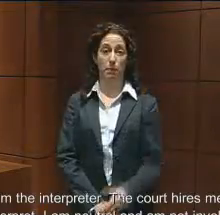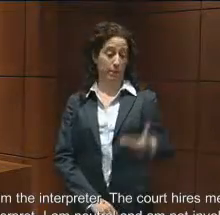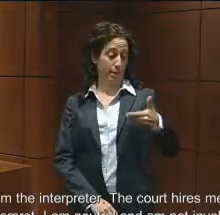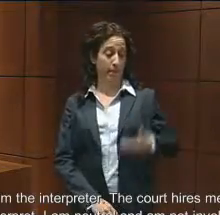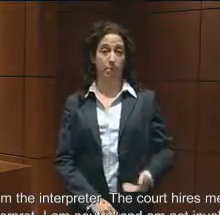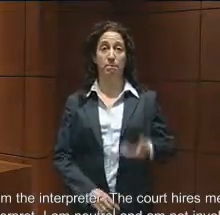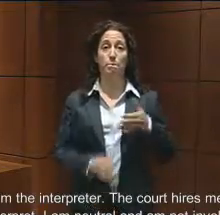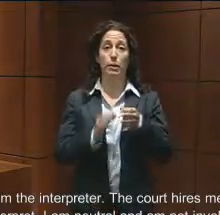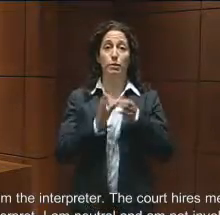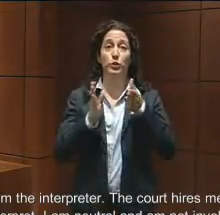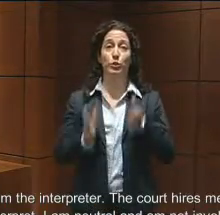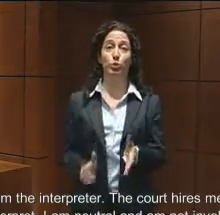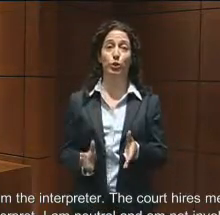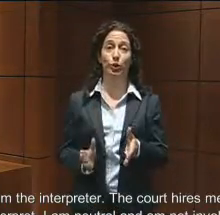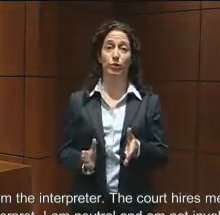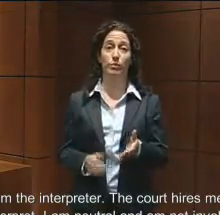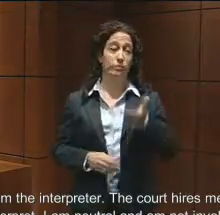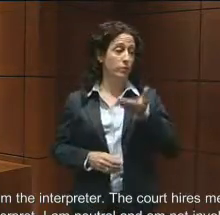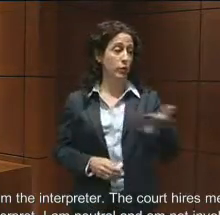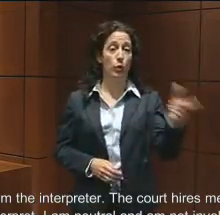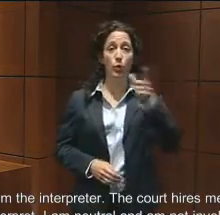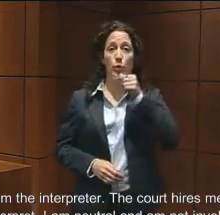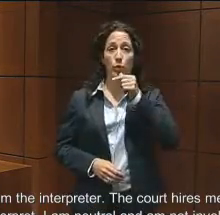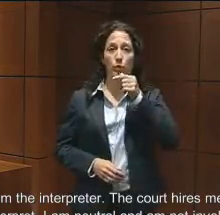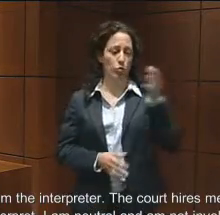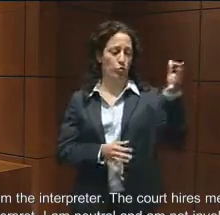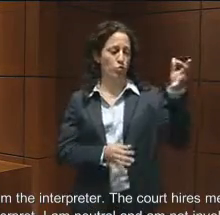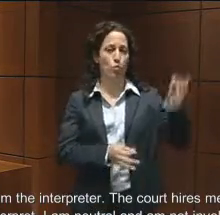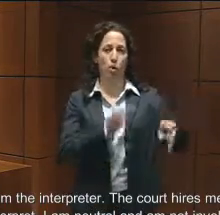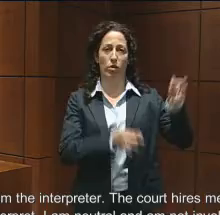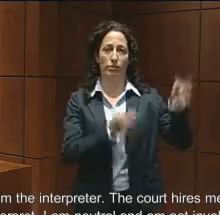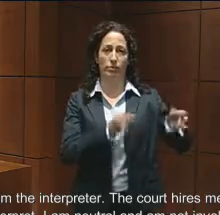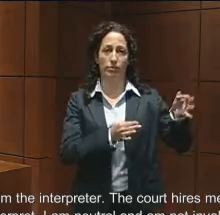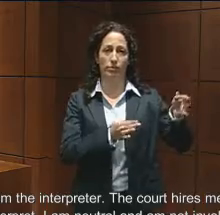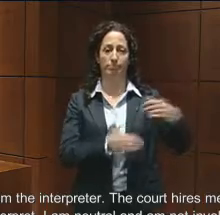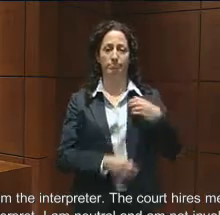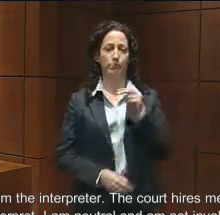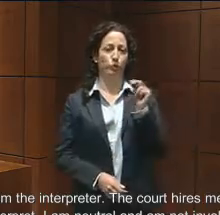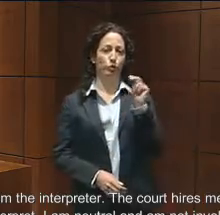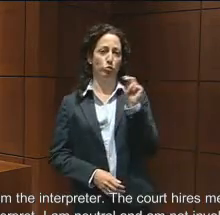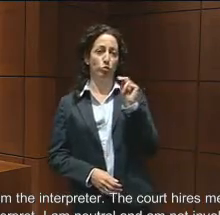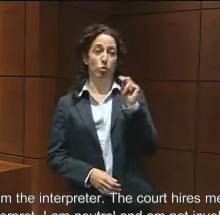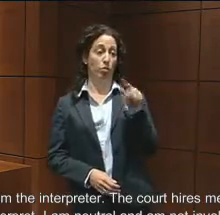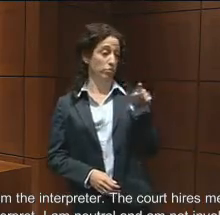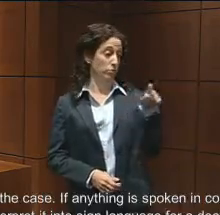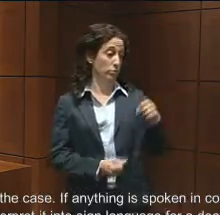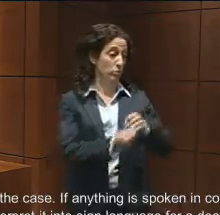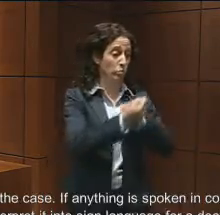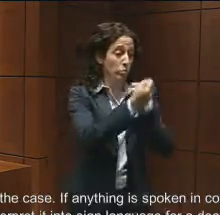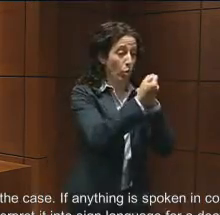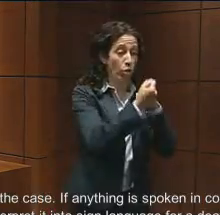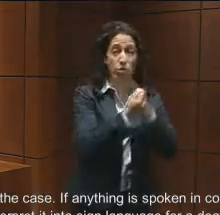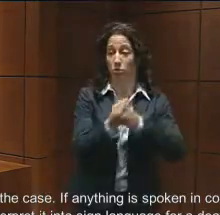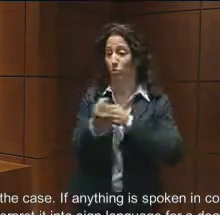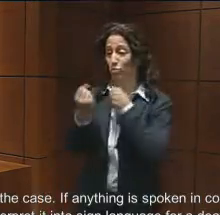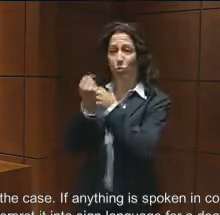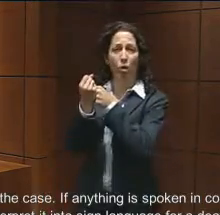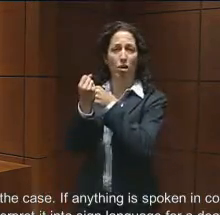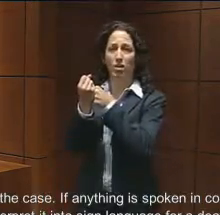I am the interpreter. The court hires me to interpret. I am neutral and am not involved in the case.